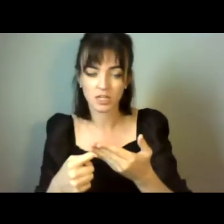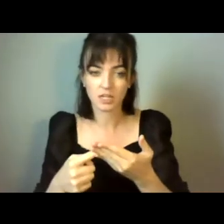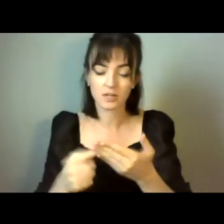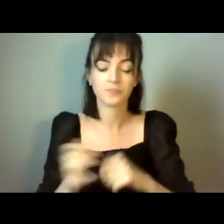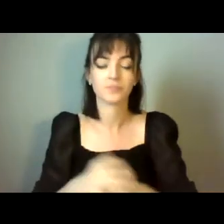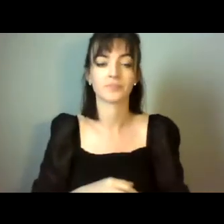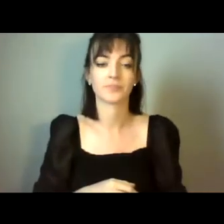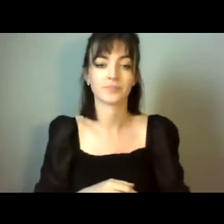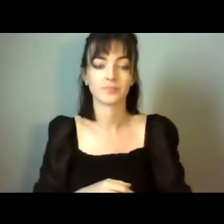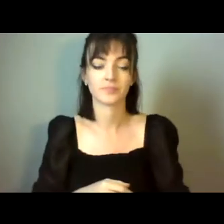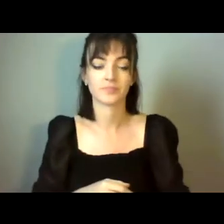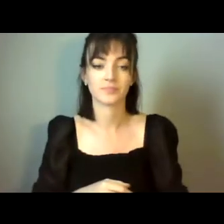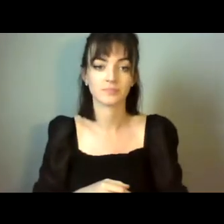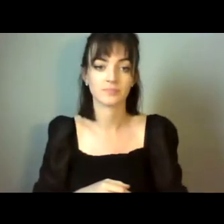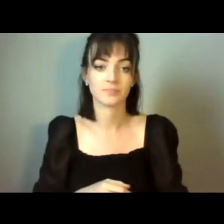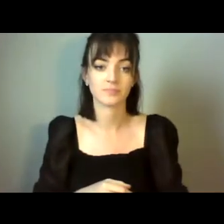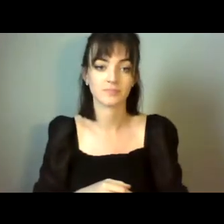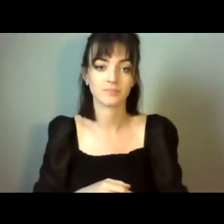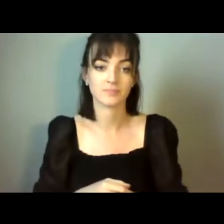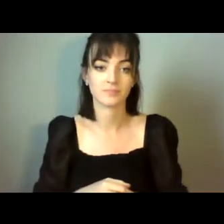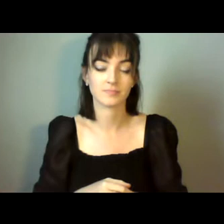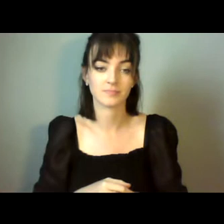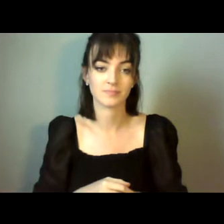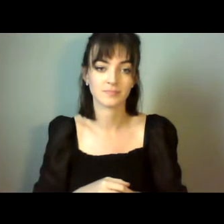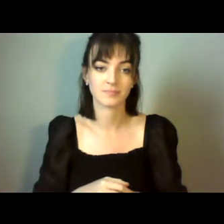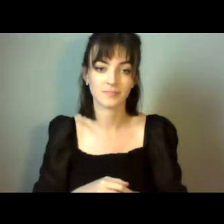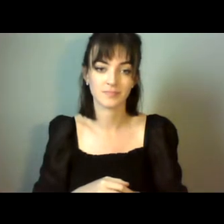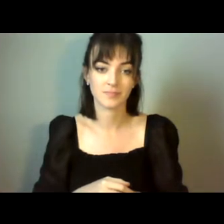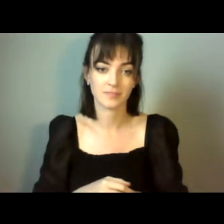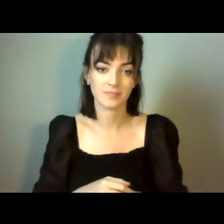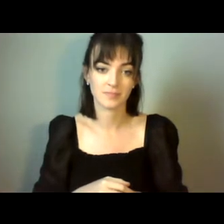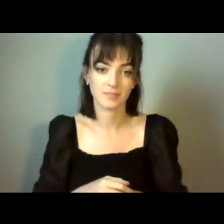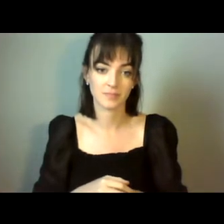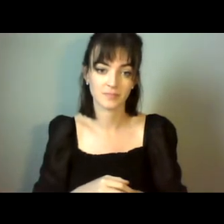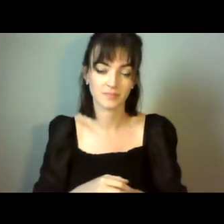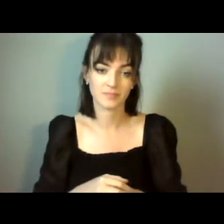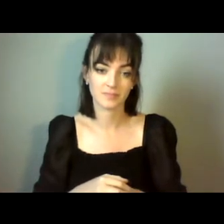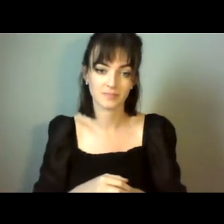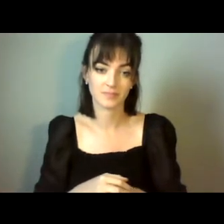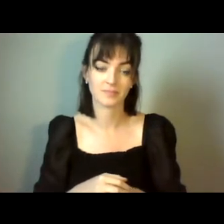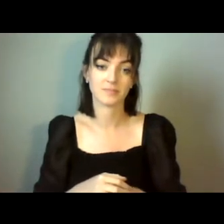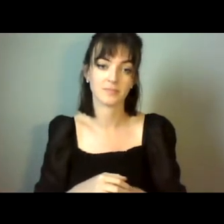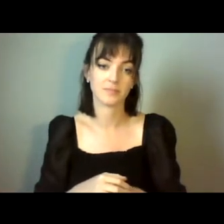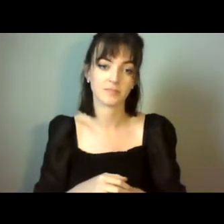halted or hold up